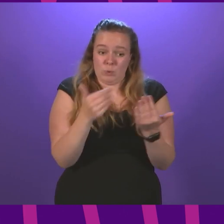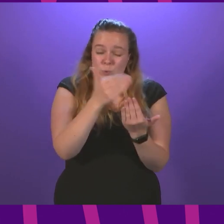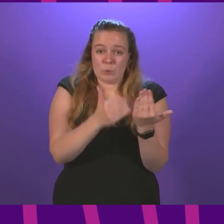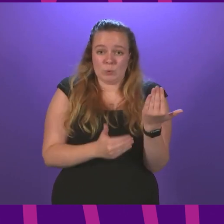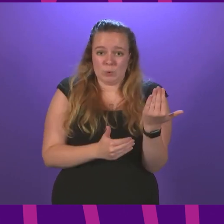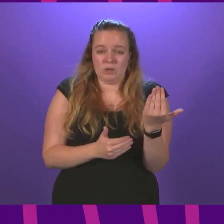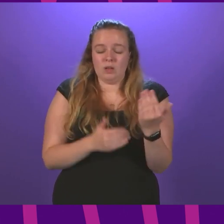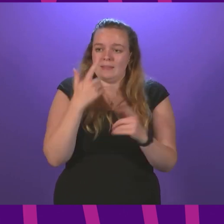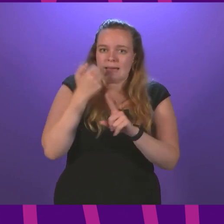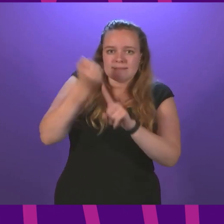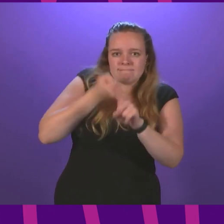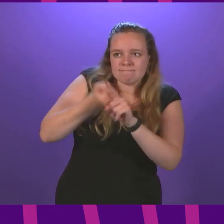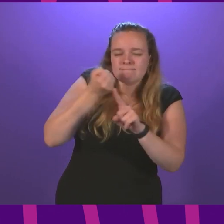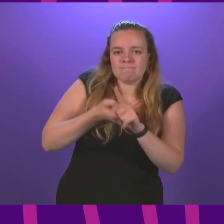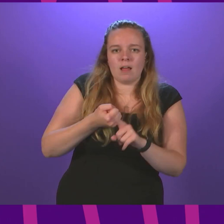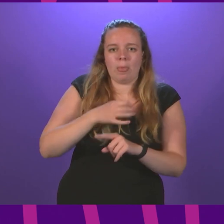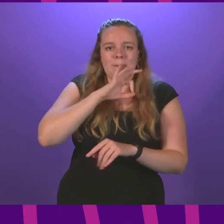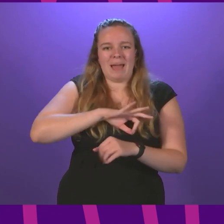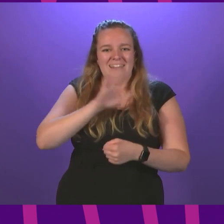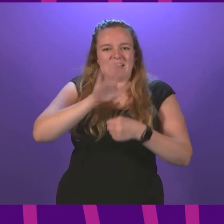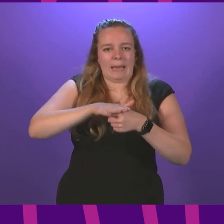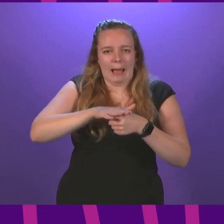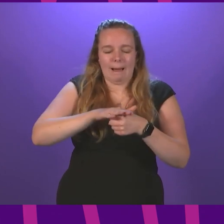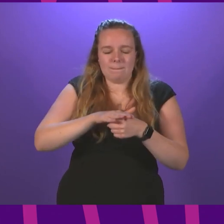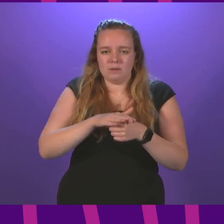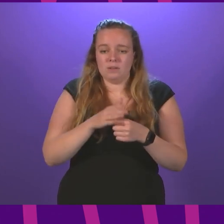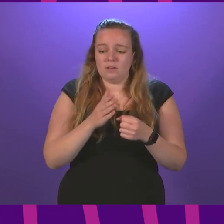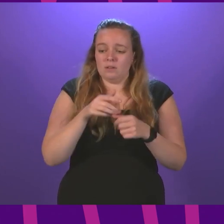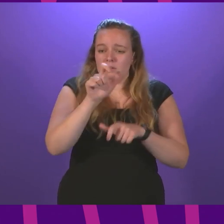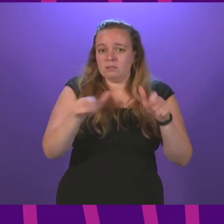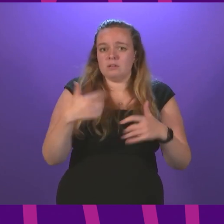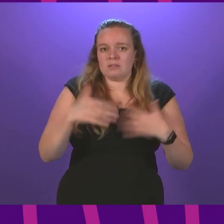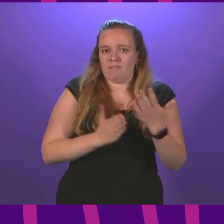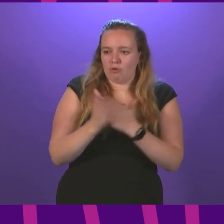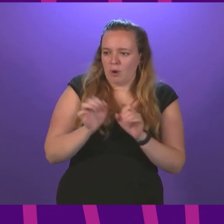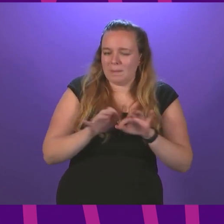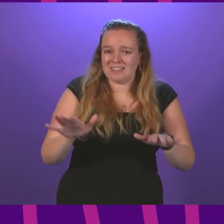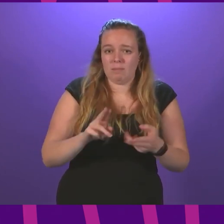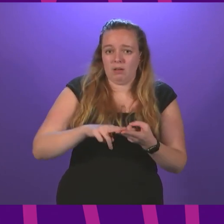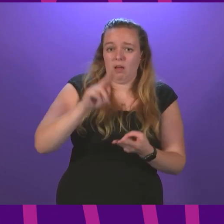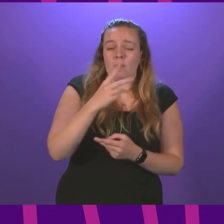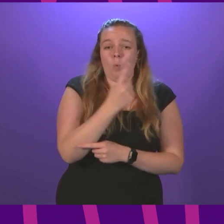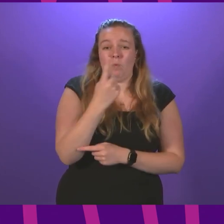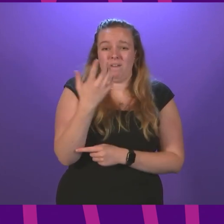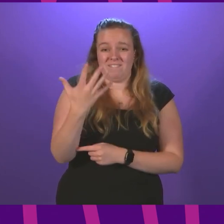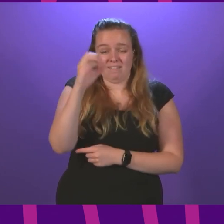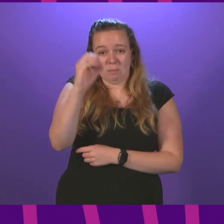just to name a few. And they can lobby about the benefit cap that saw those impacted during the pandemic increase by 115%.